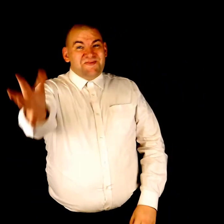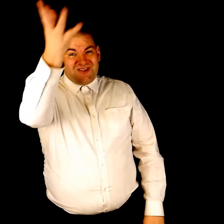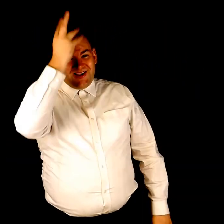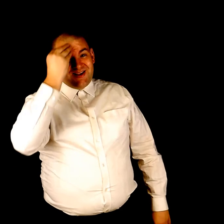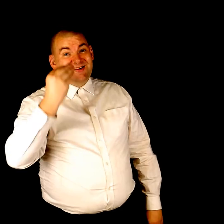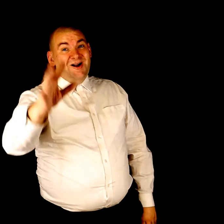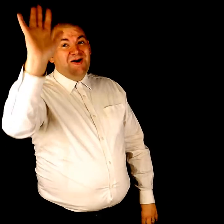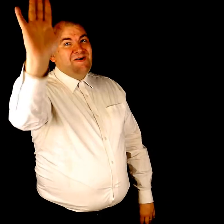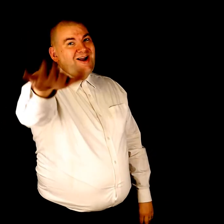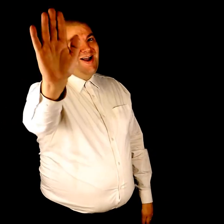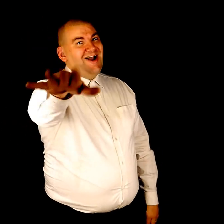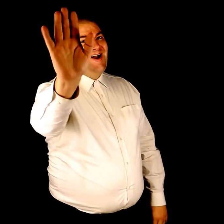Well,